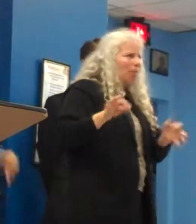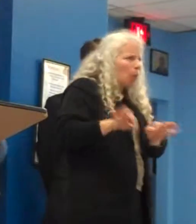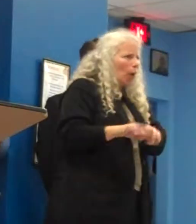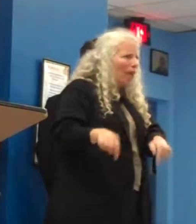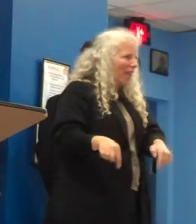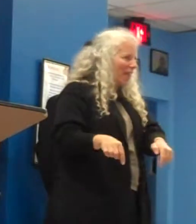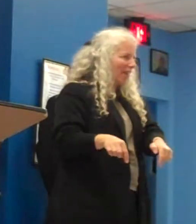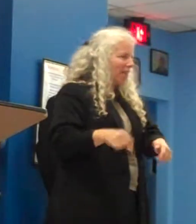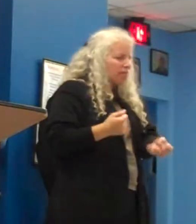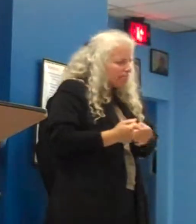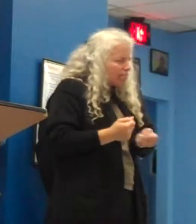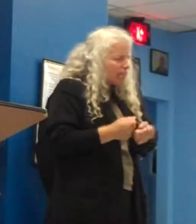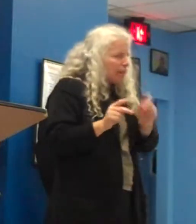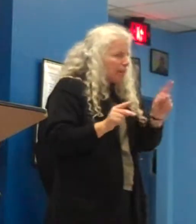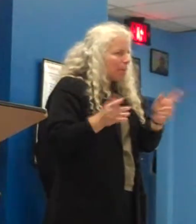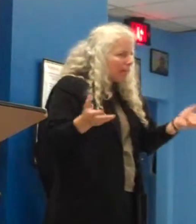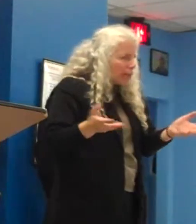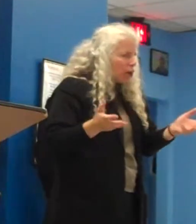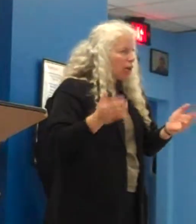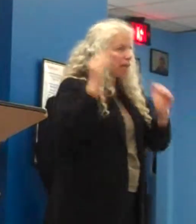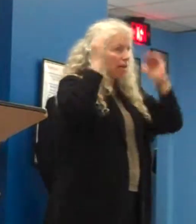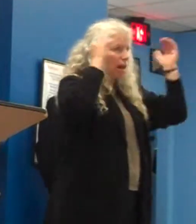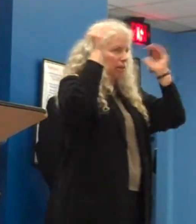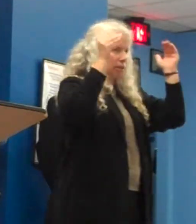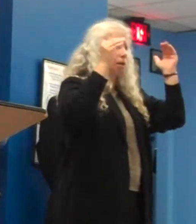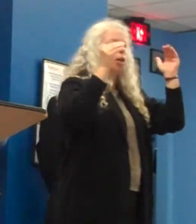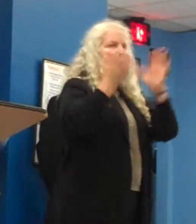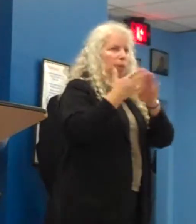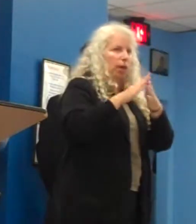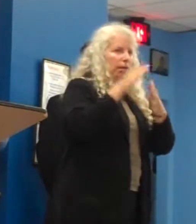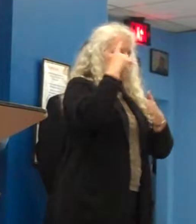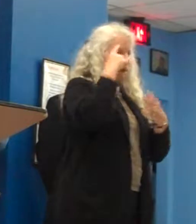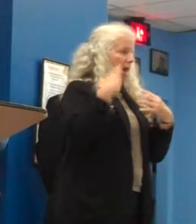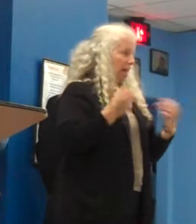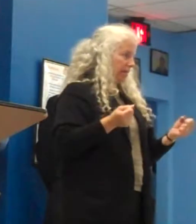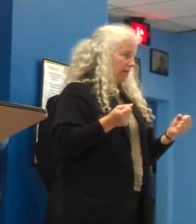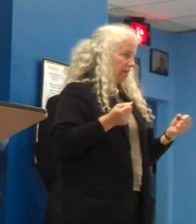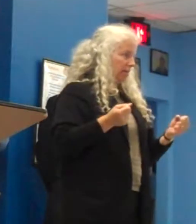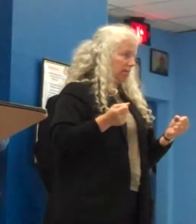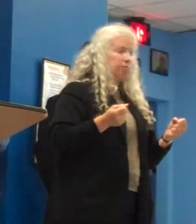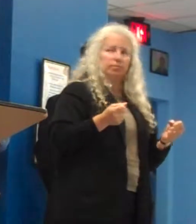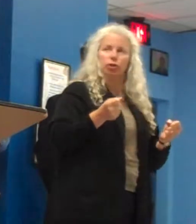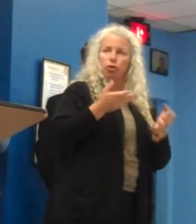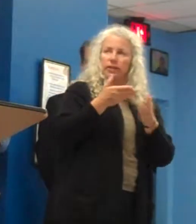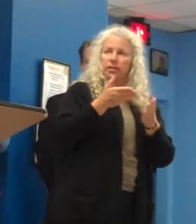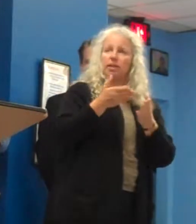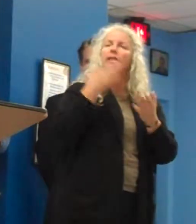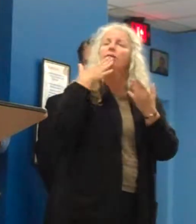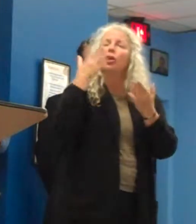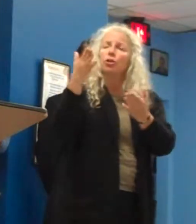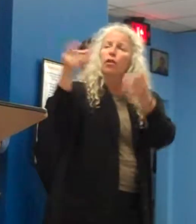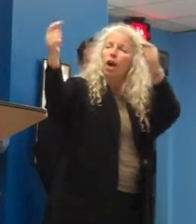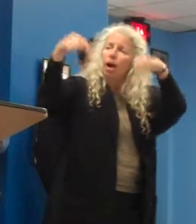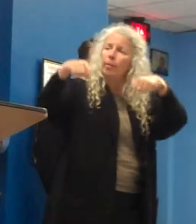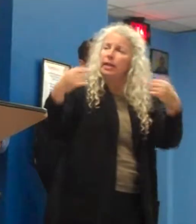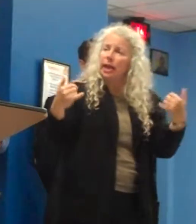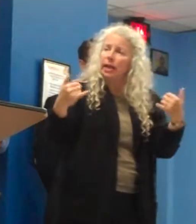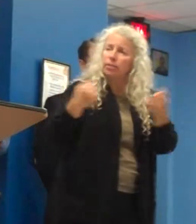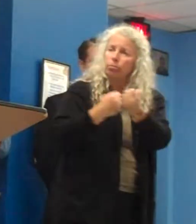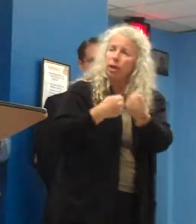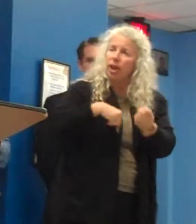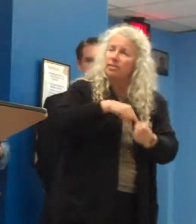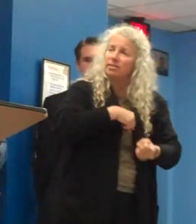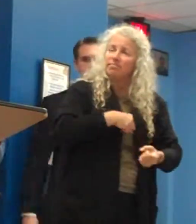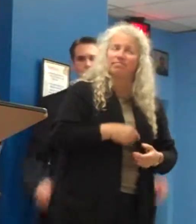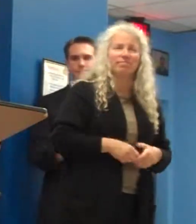support to fully fund the DMH adult community mental health services as recommended by the Governor. Thank you so much for coming out today and supporting